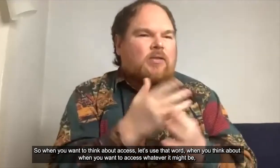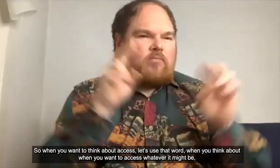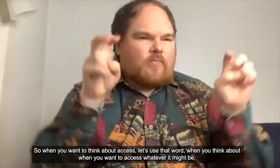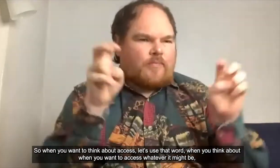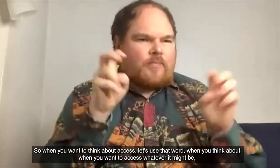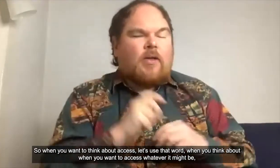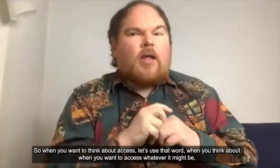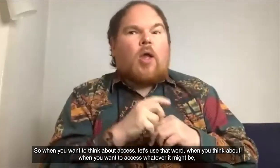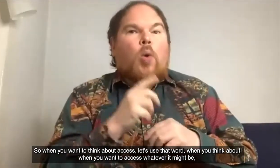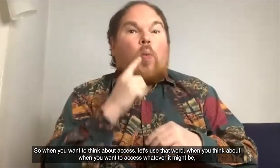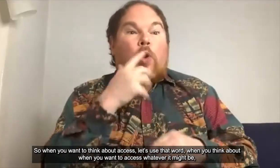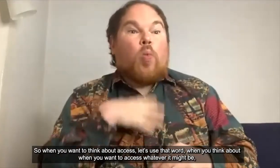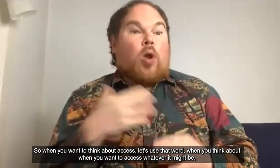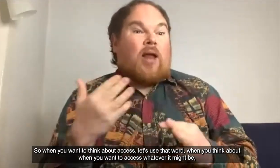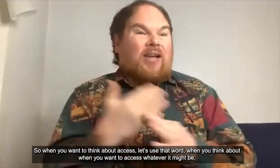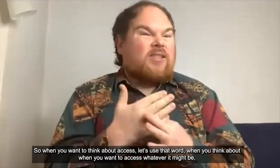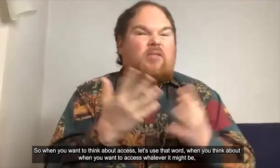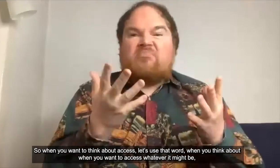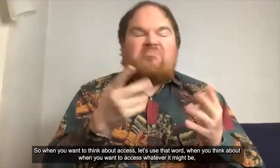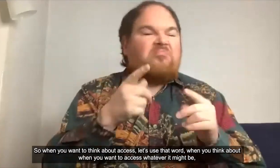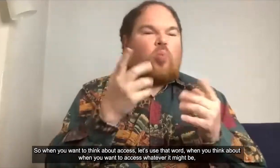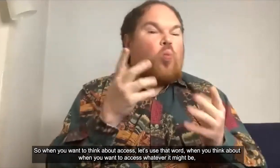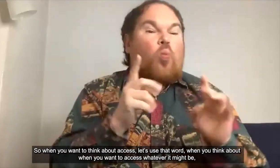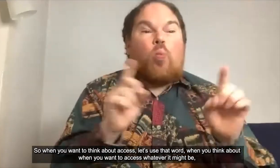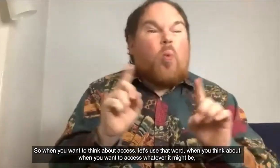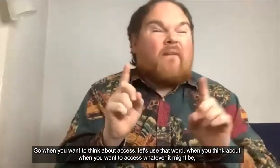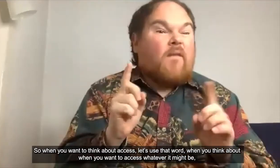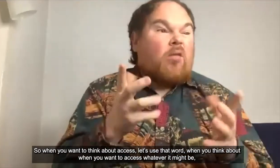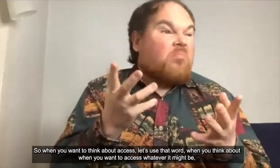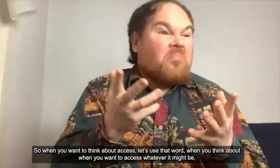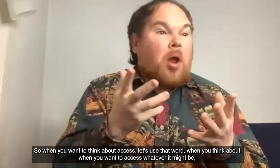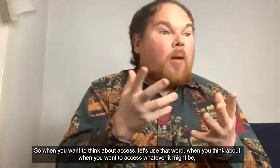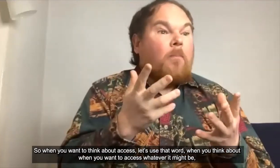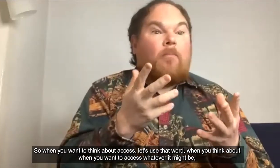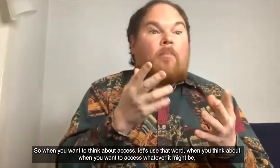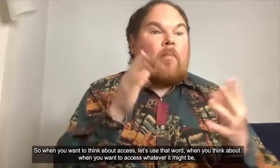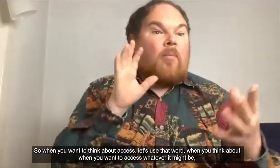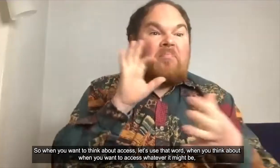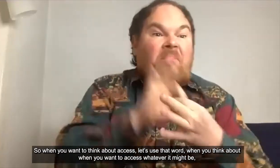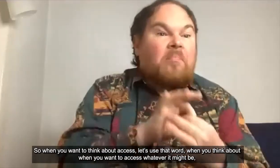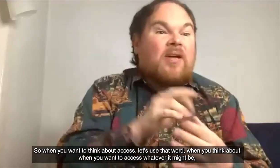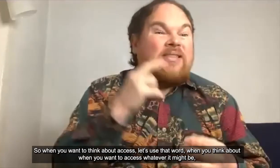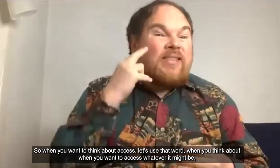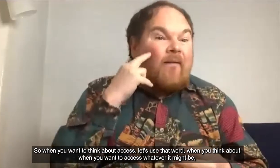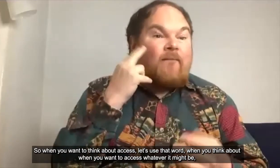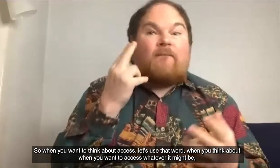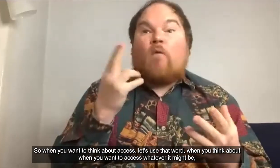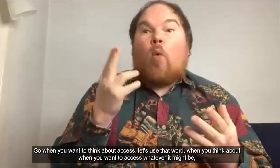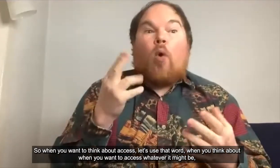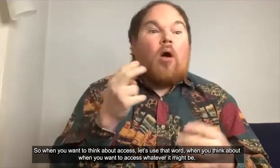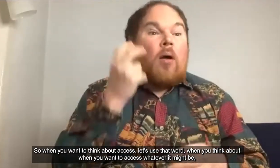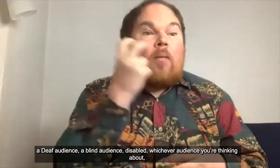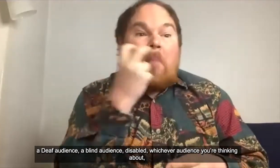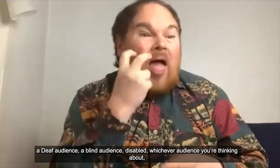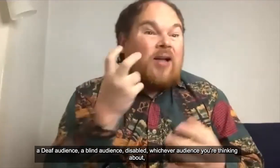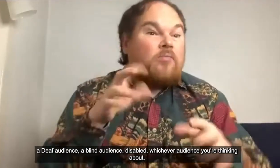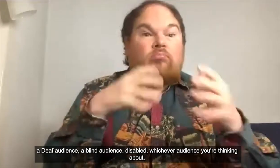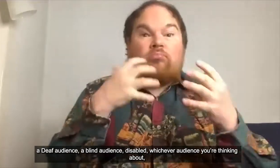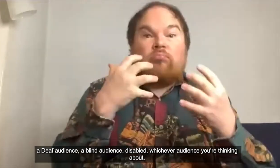access let's let's use that word so when you think about when you want to access you know whatever it might be uh whether it's